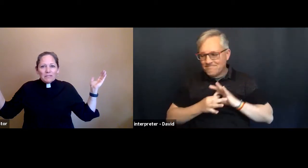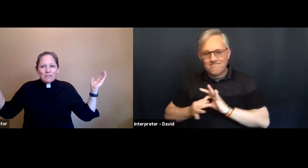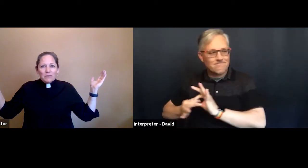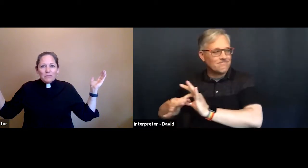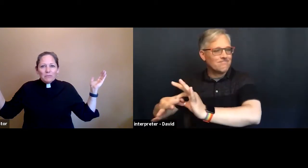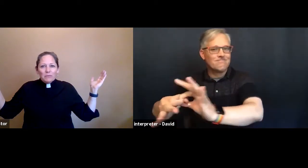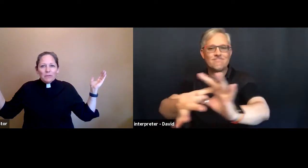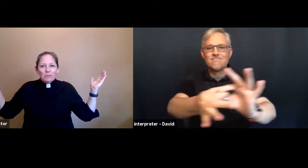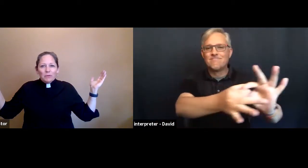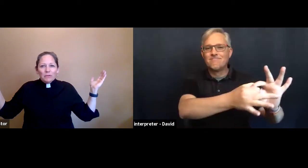with the